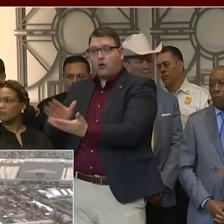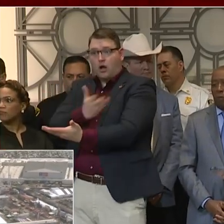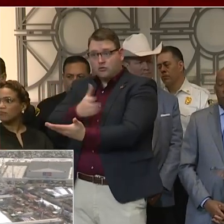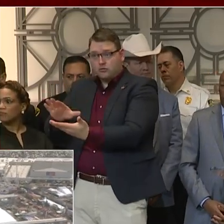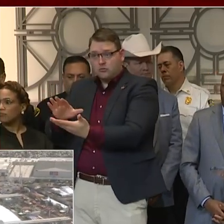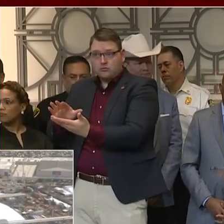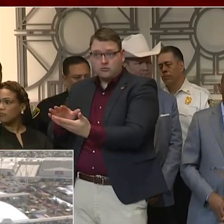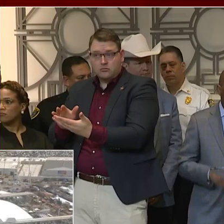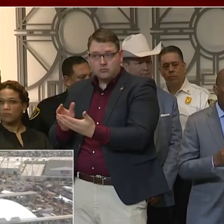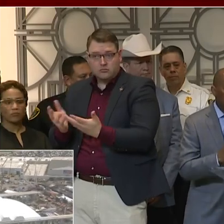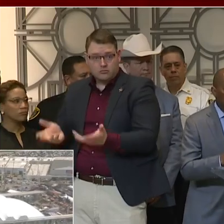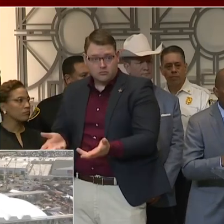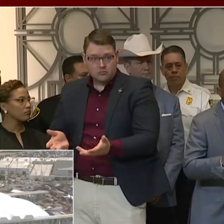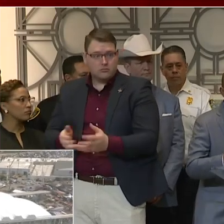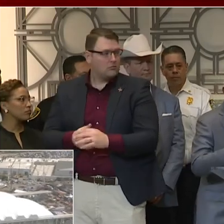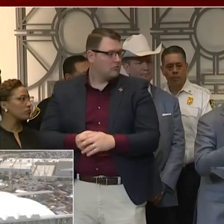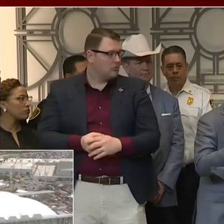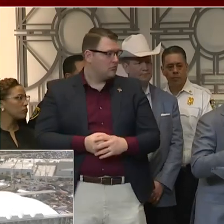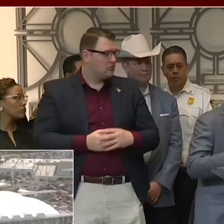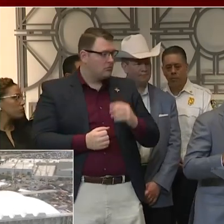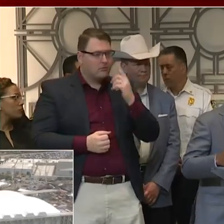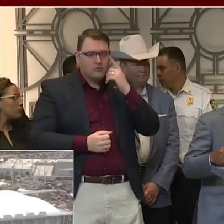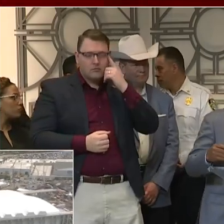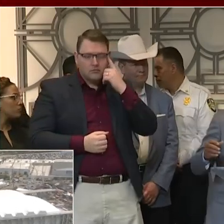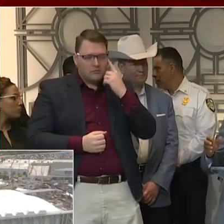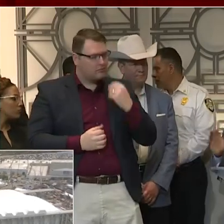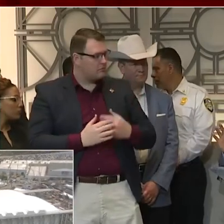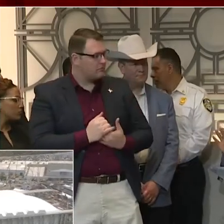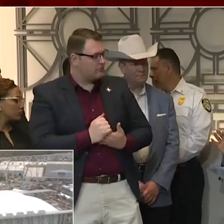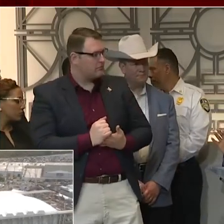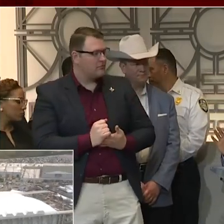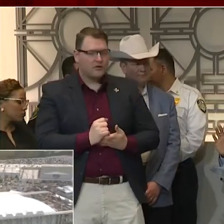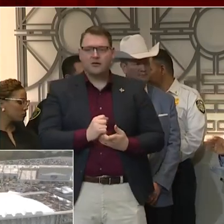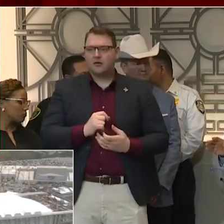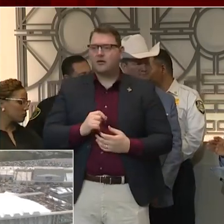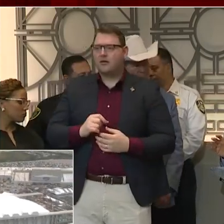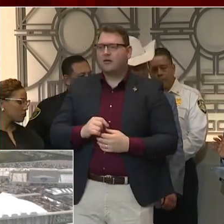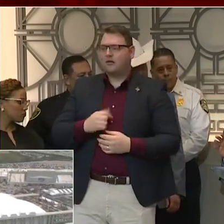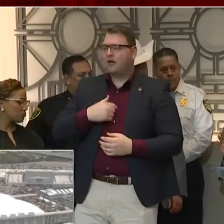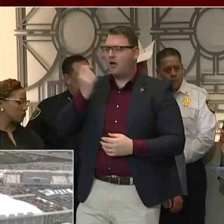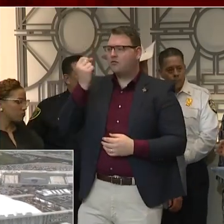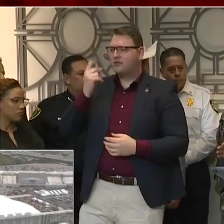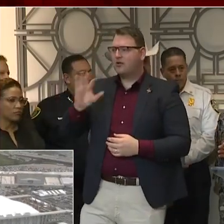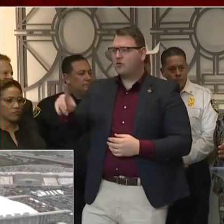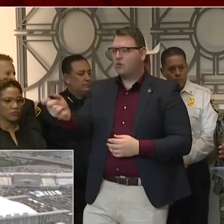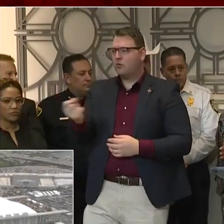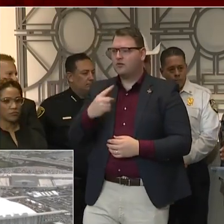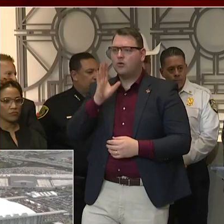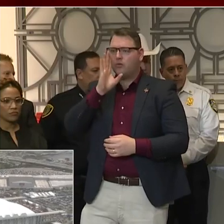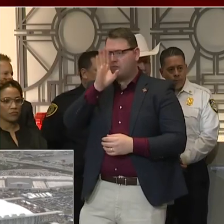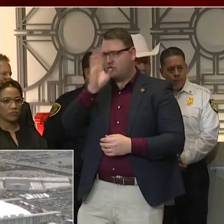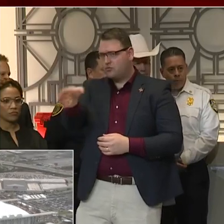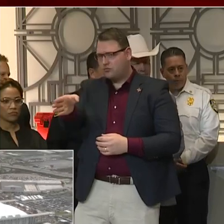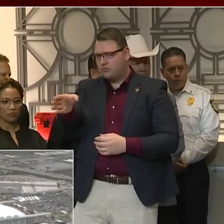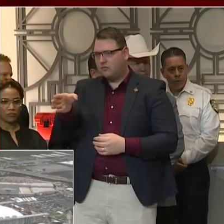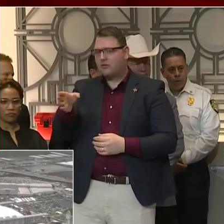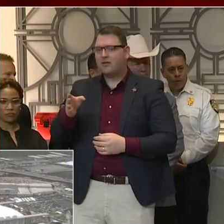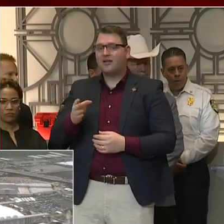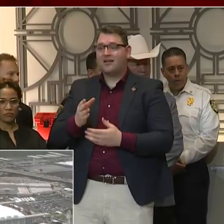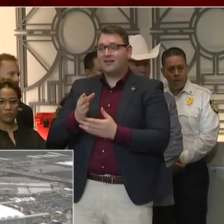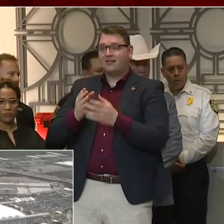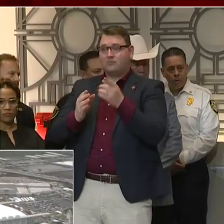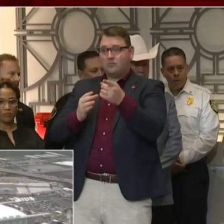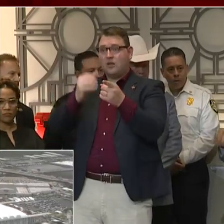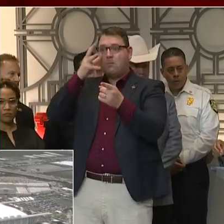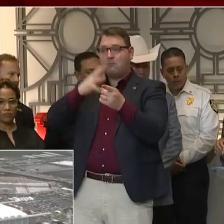concert. He was not. Can just bring you up? Let's be, yeah, because one, I hear your question, let me be straightforward. There is some indication that he was